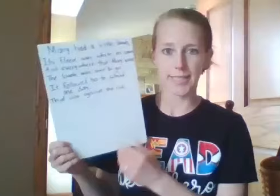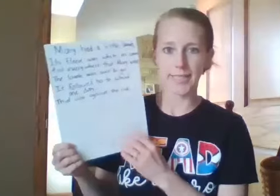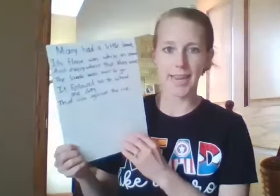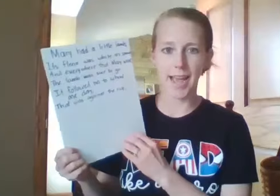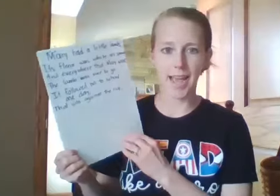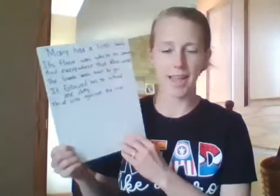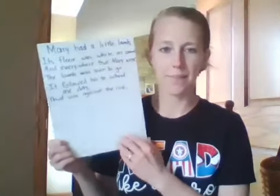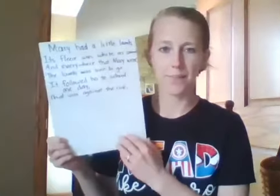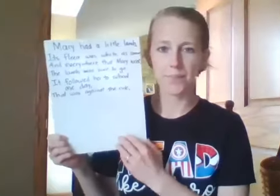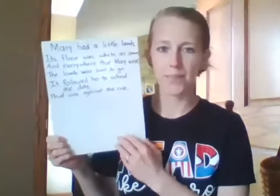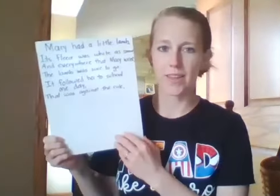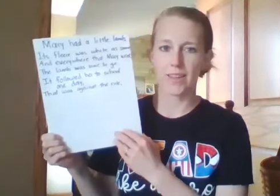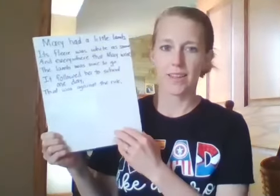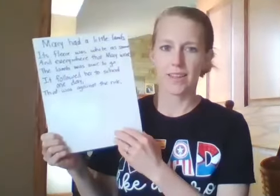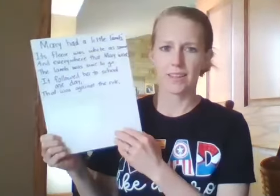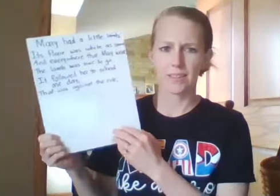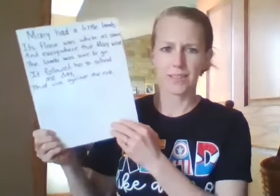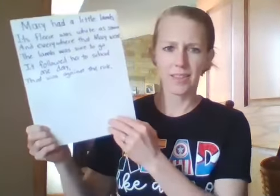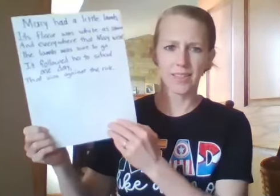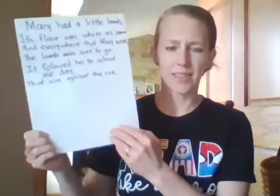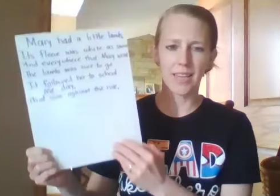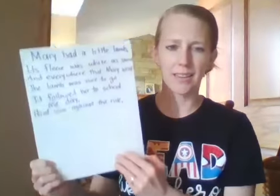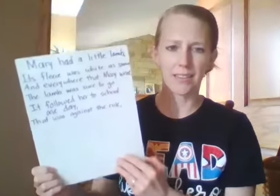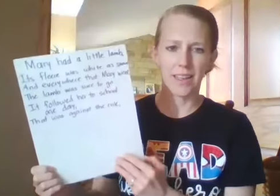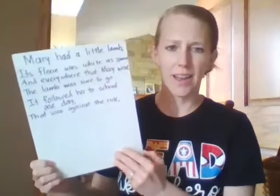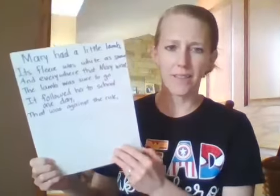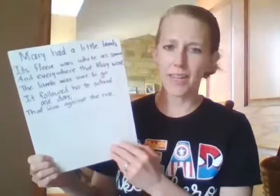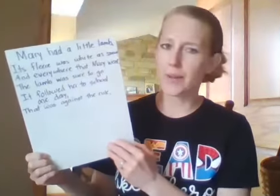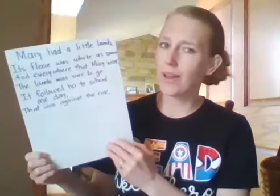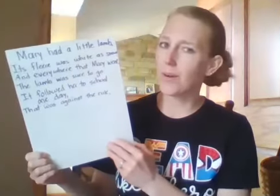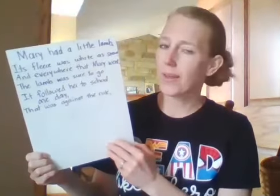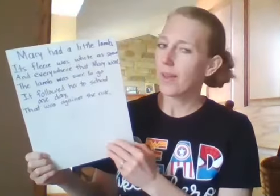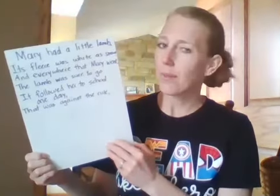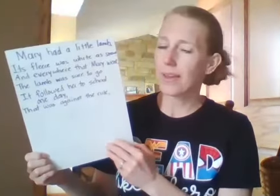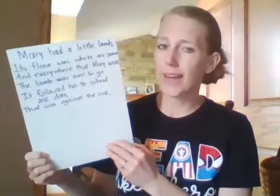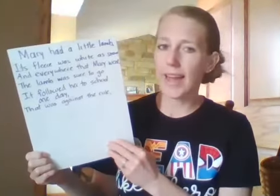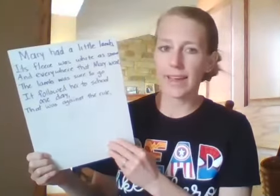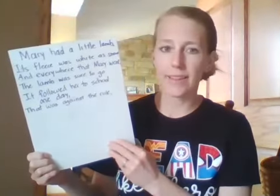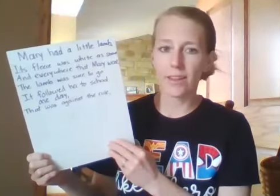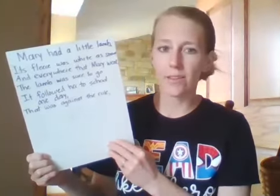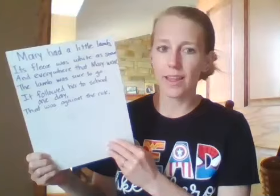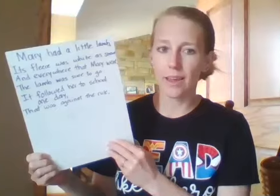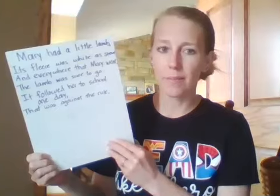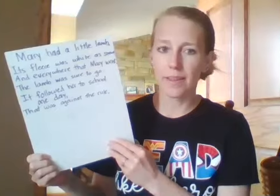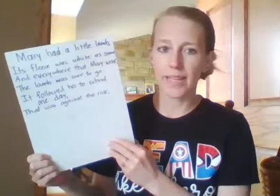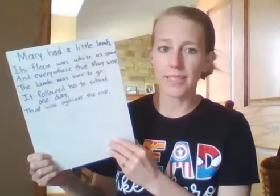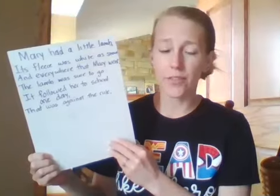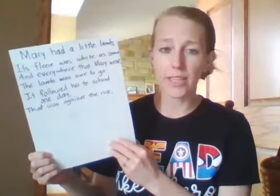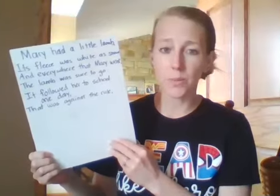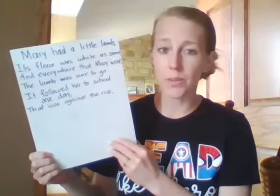today. Well, it's hard to see, huh? All right, here we go. Mary had a little lamb. Its fleece was